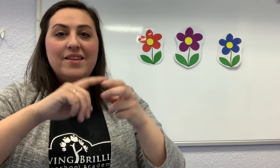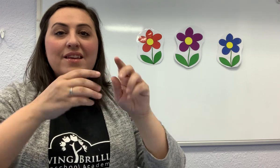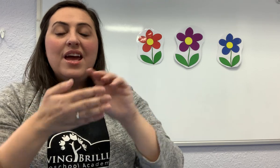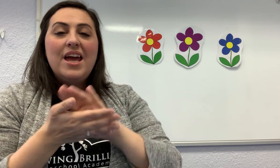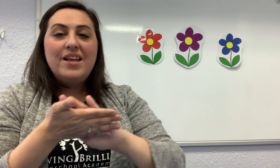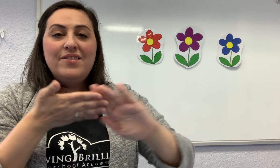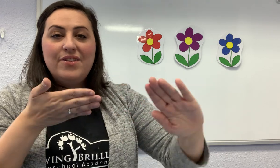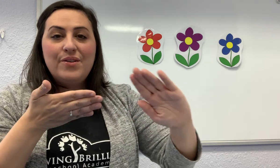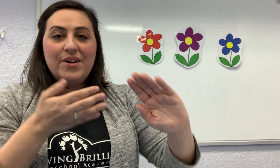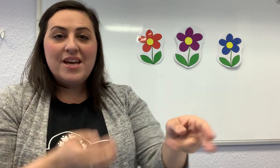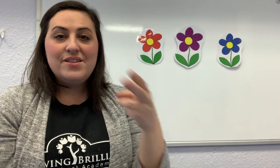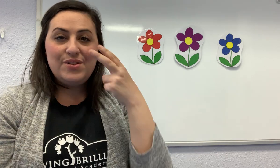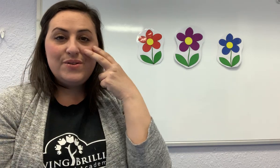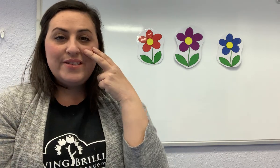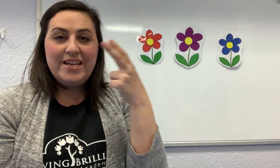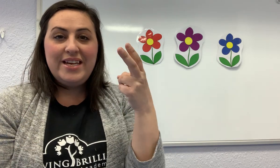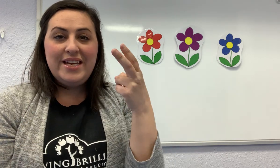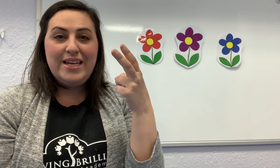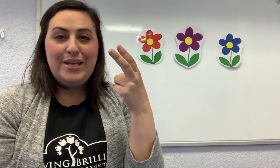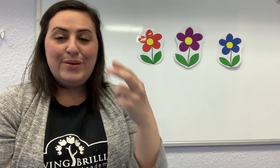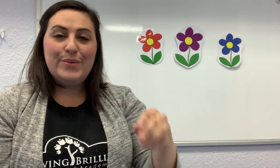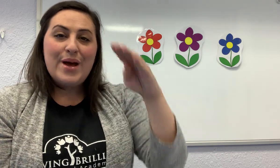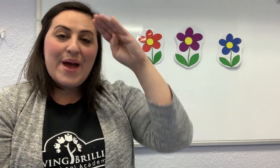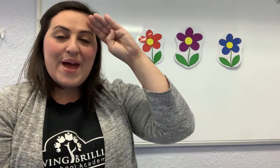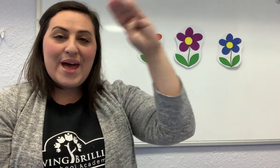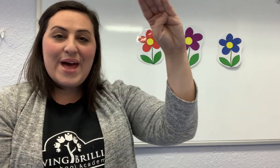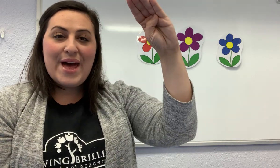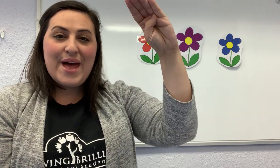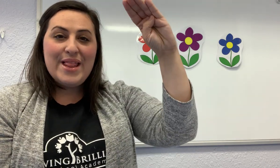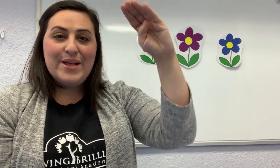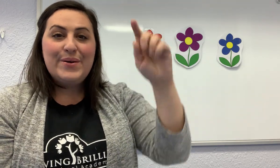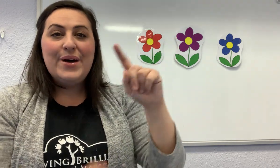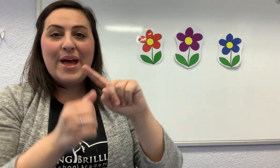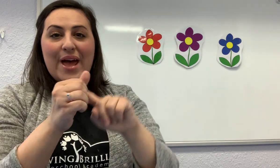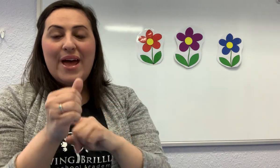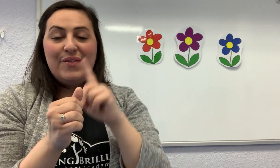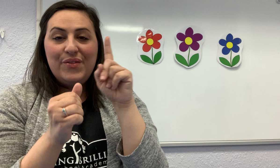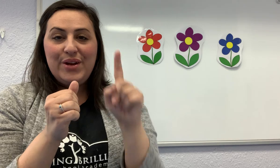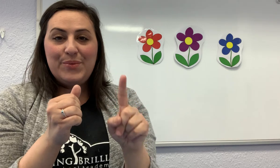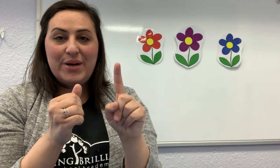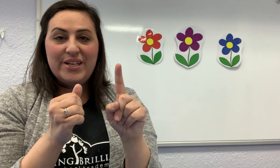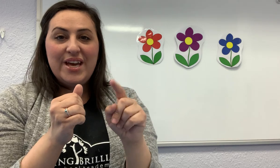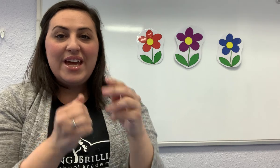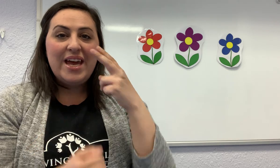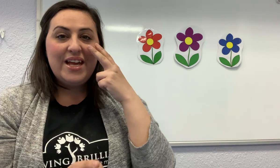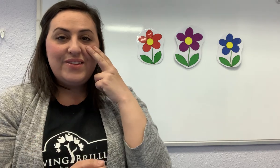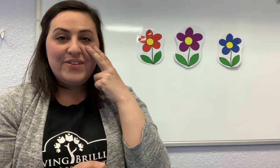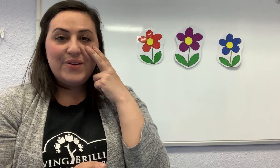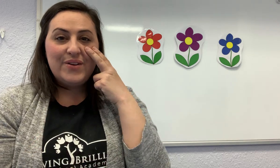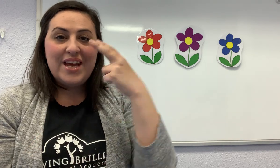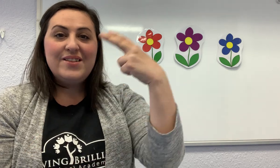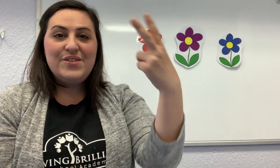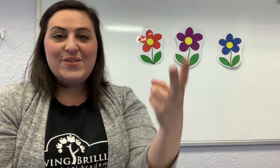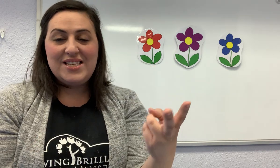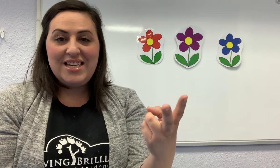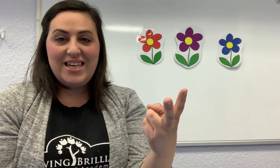It's so nice to see you. Hello, everyone. It's so nice to see